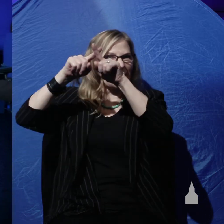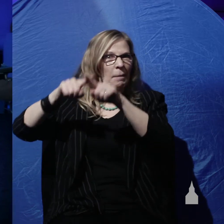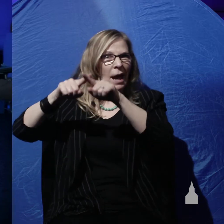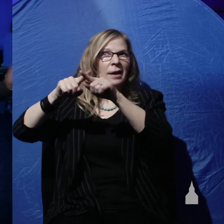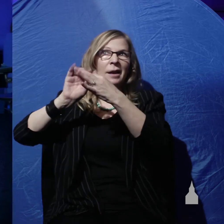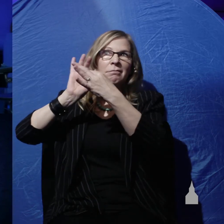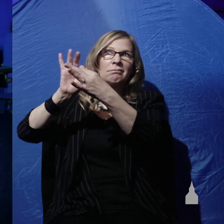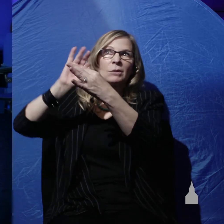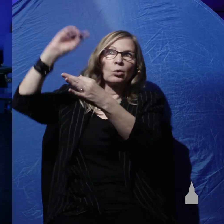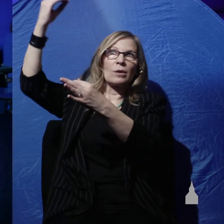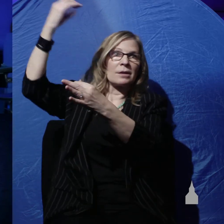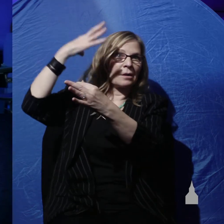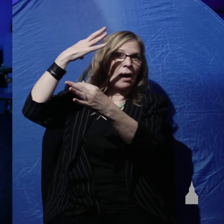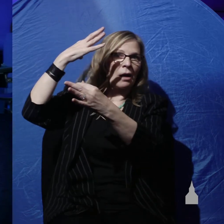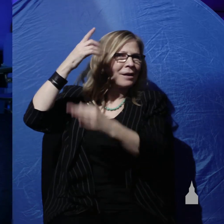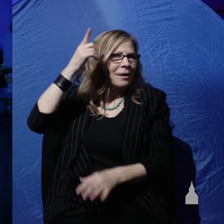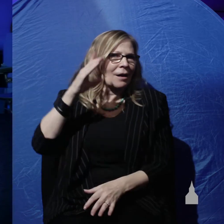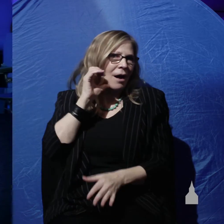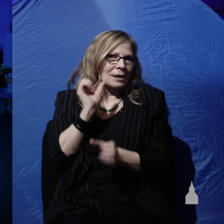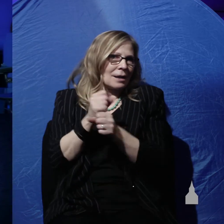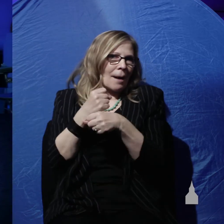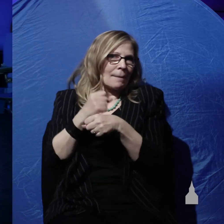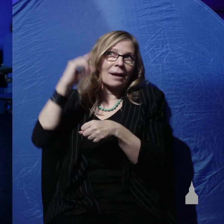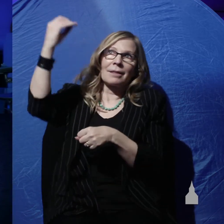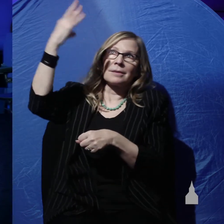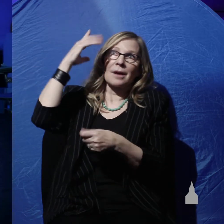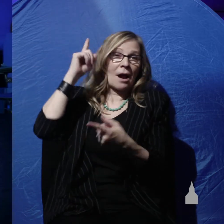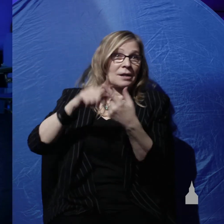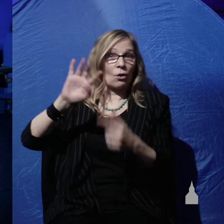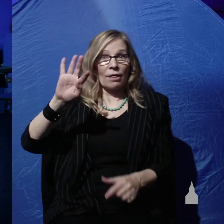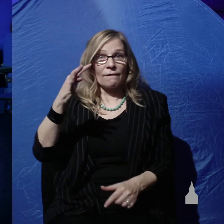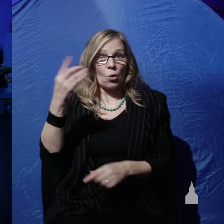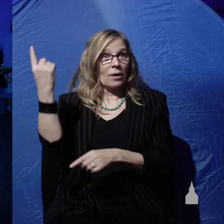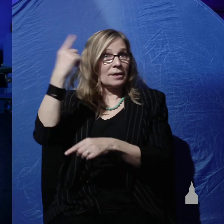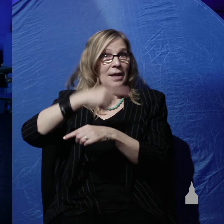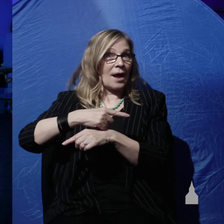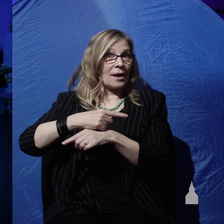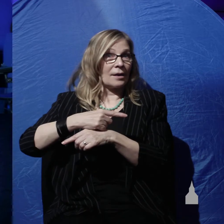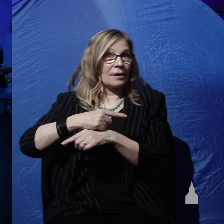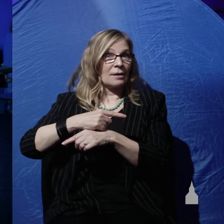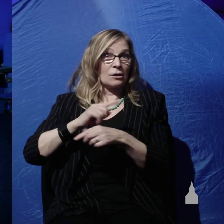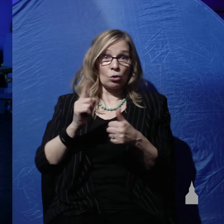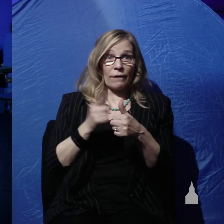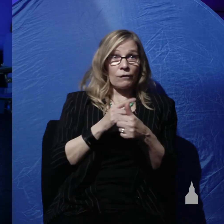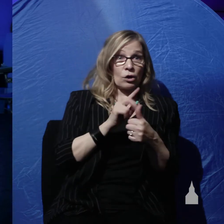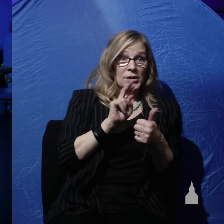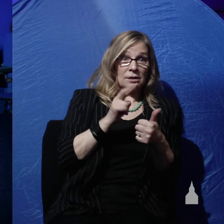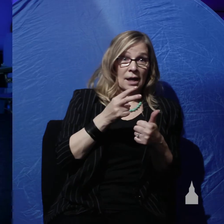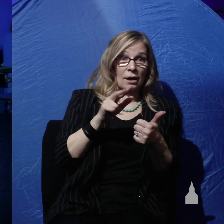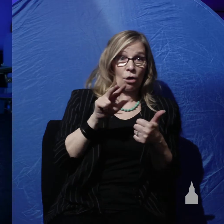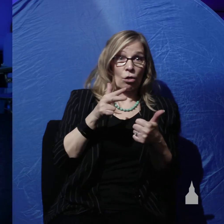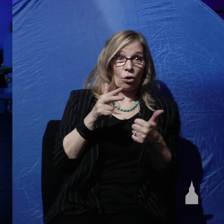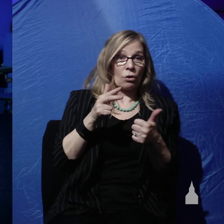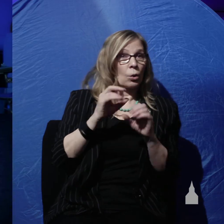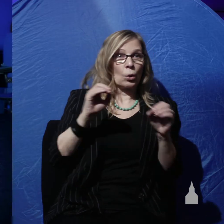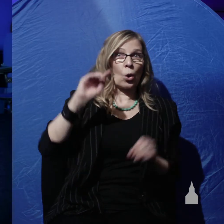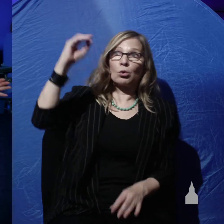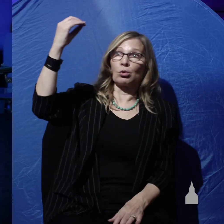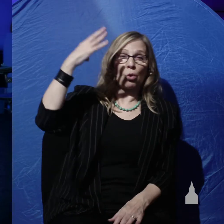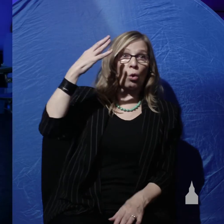But God didn't make the sun until the fourth day. So, they weren't solar days the first three days but they were literal days just like the last three